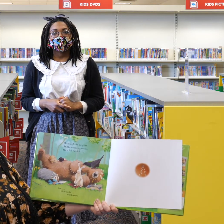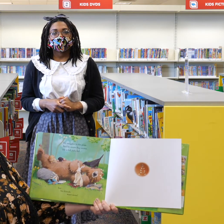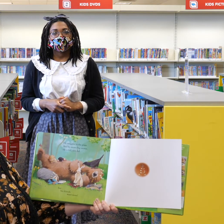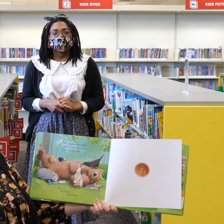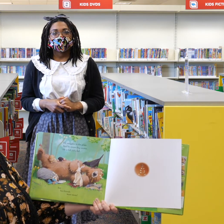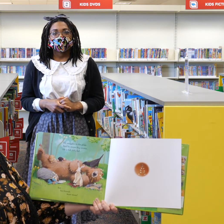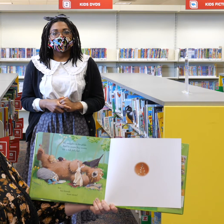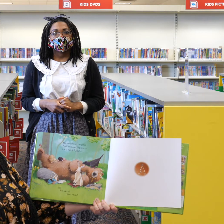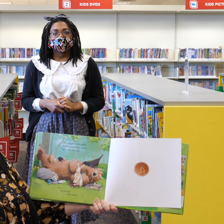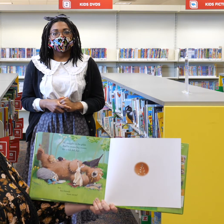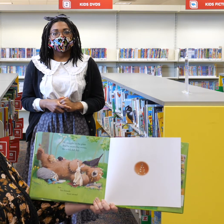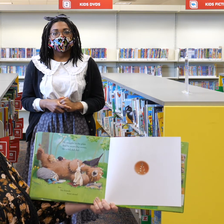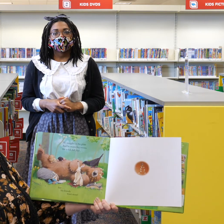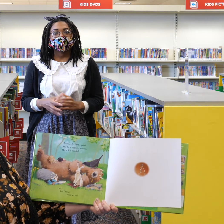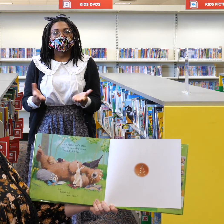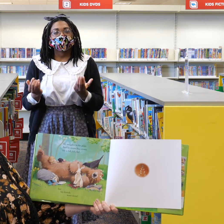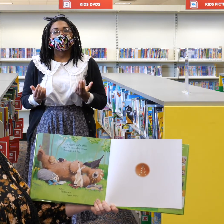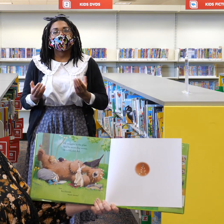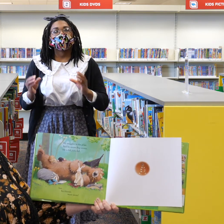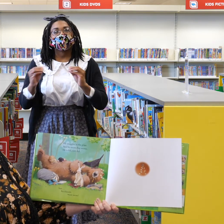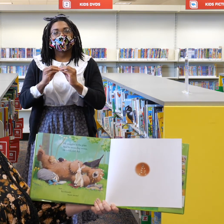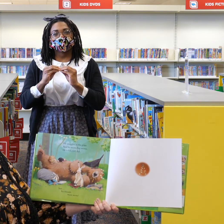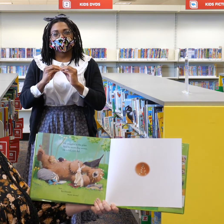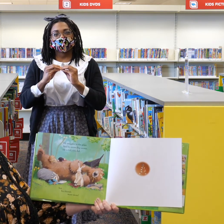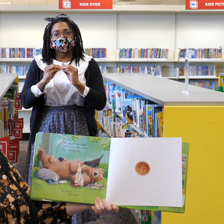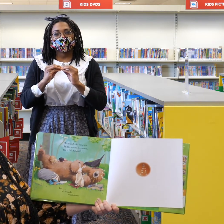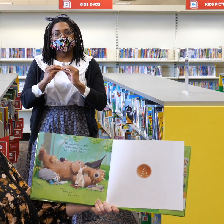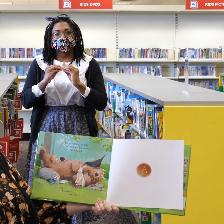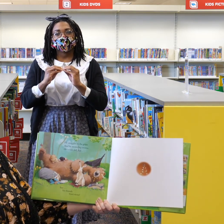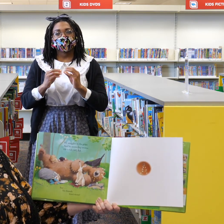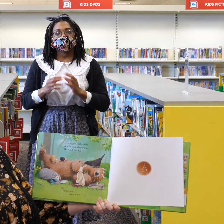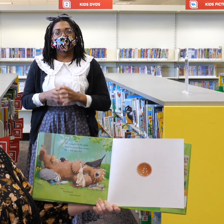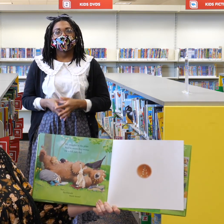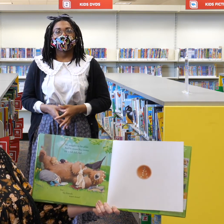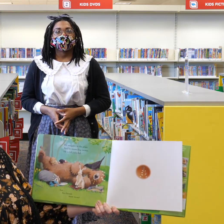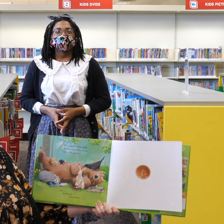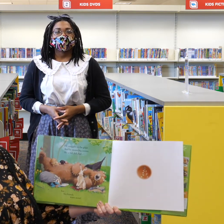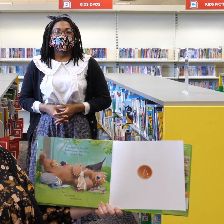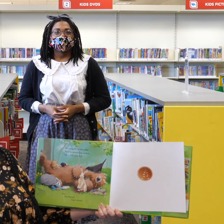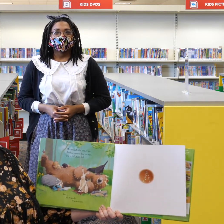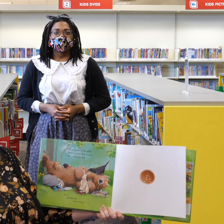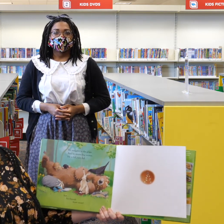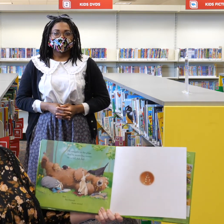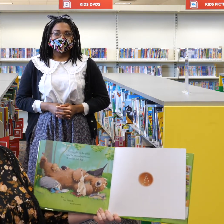his friends want more. The end. Good job, everybody.